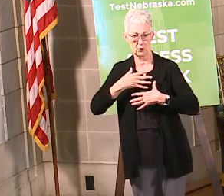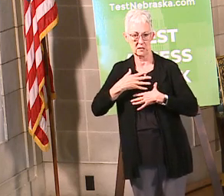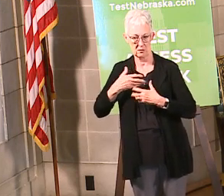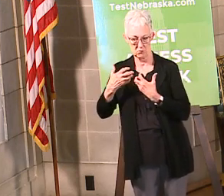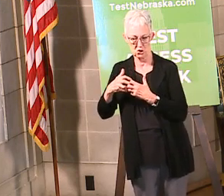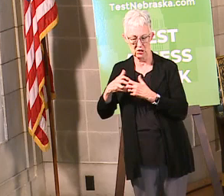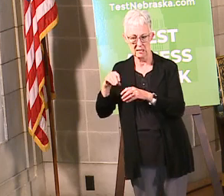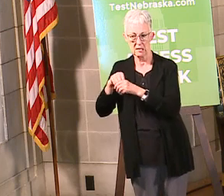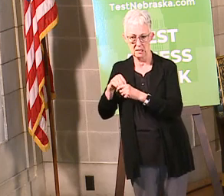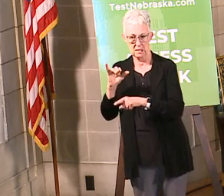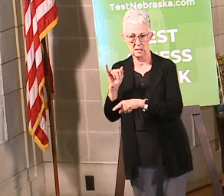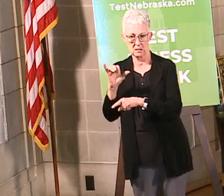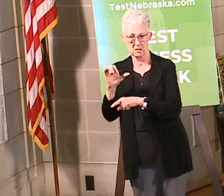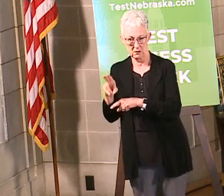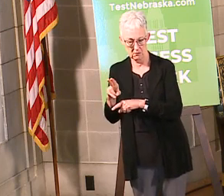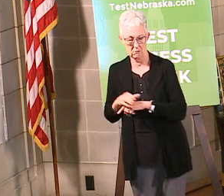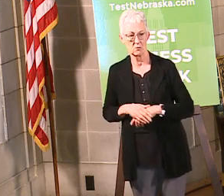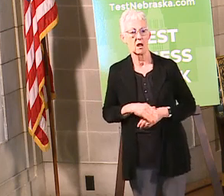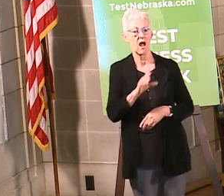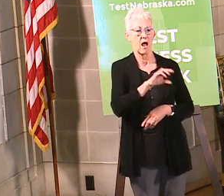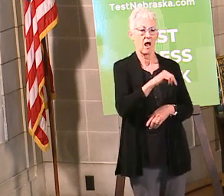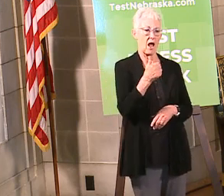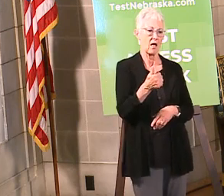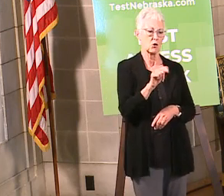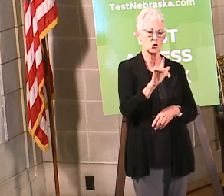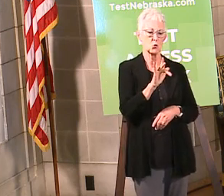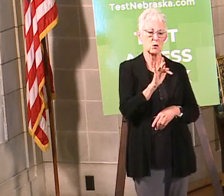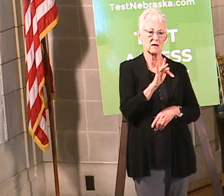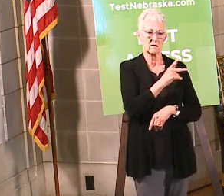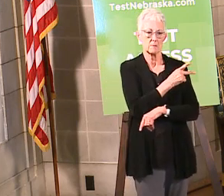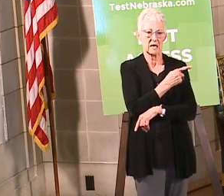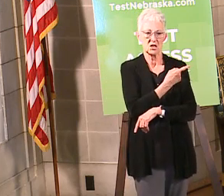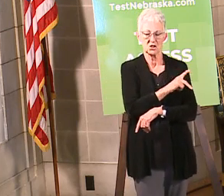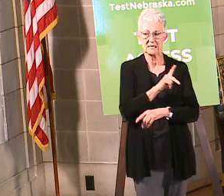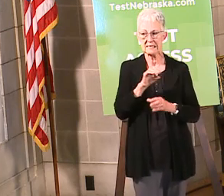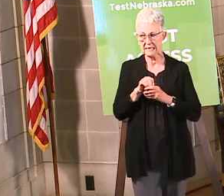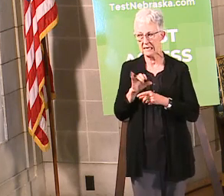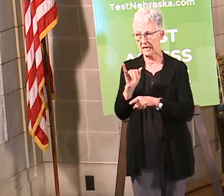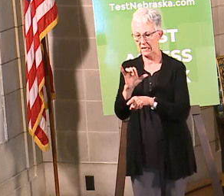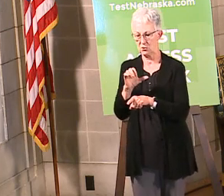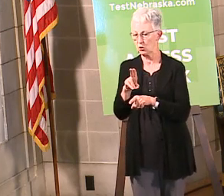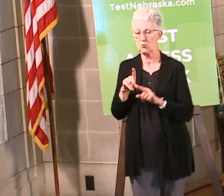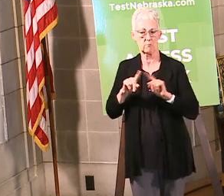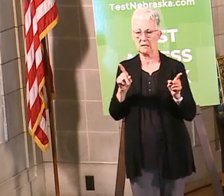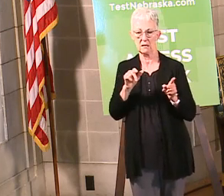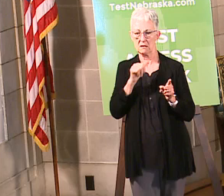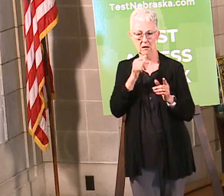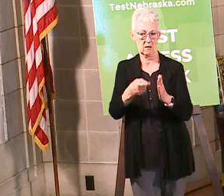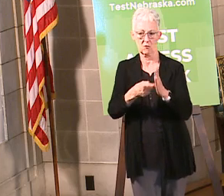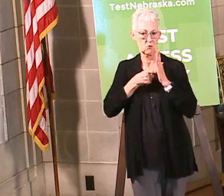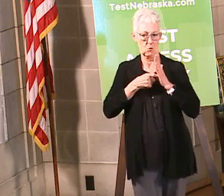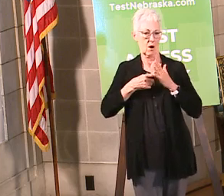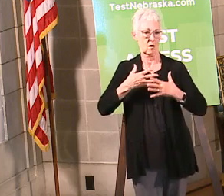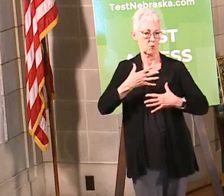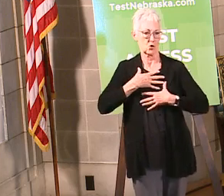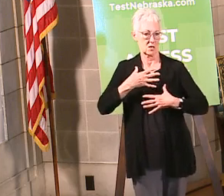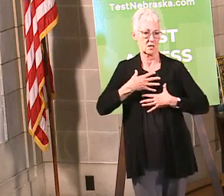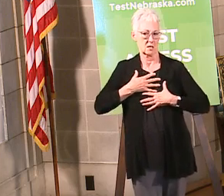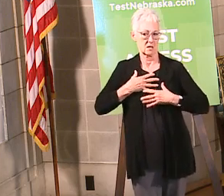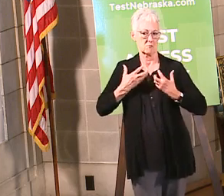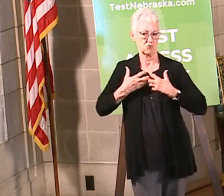additional about 25 patients in the icus that are not on a ventilator yeah